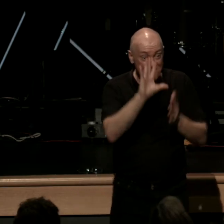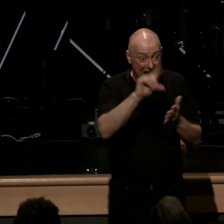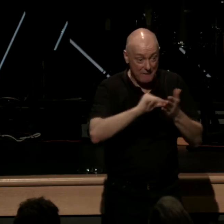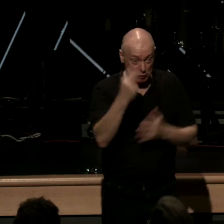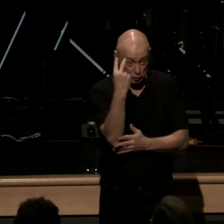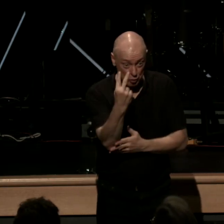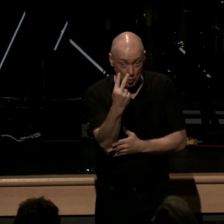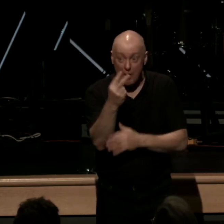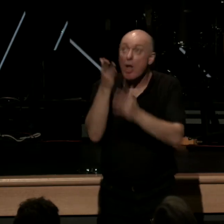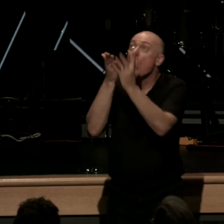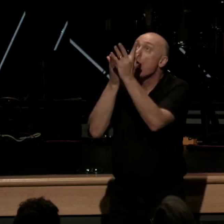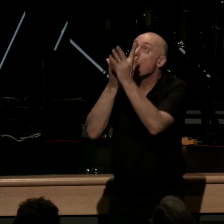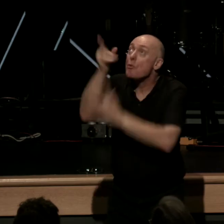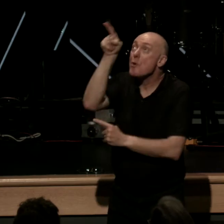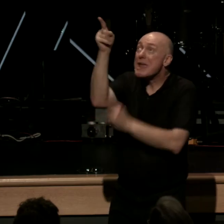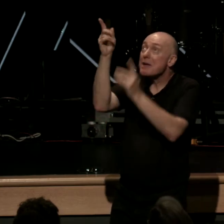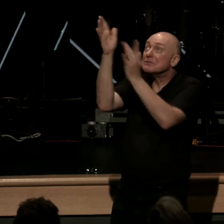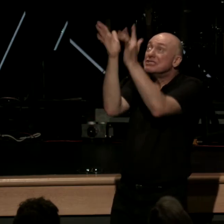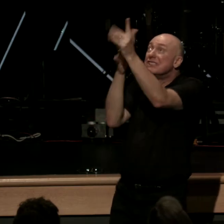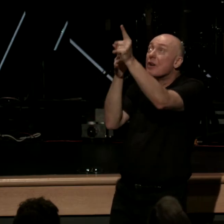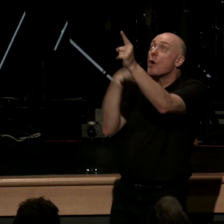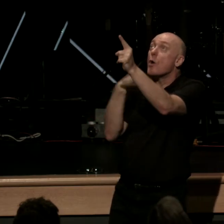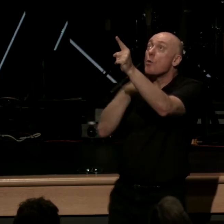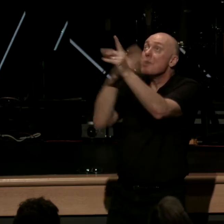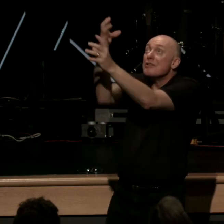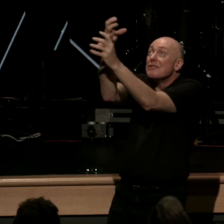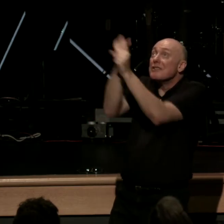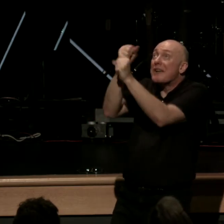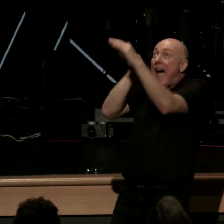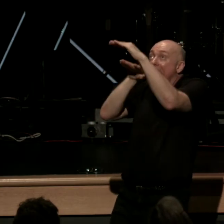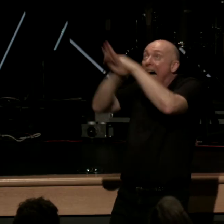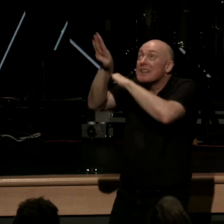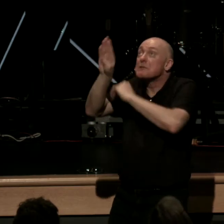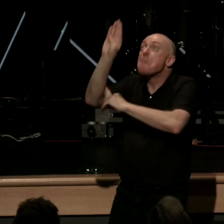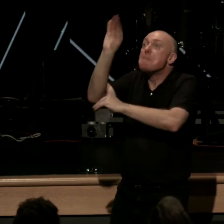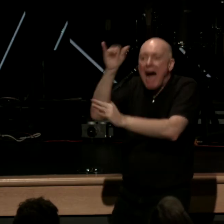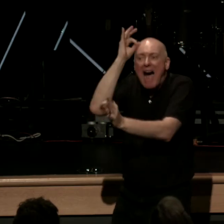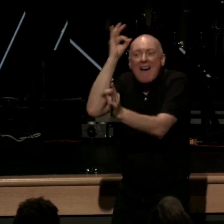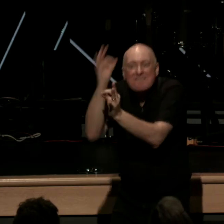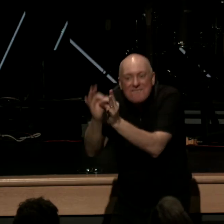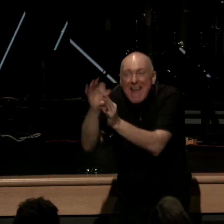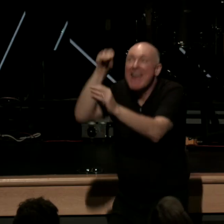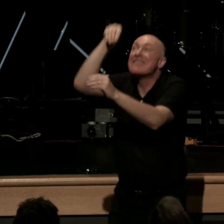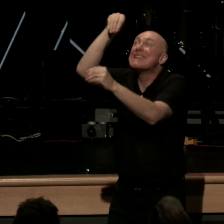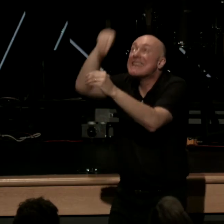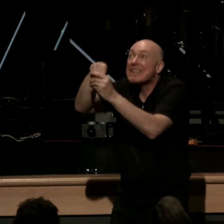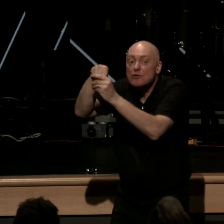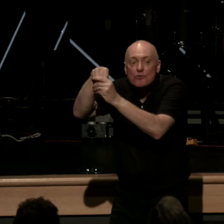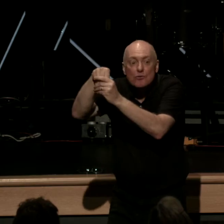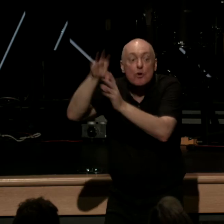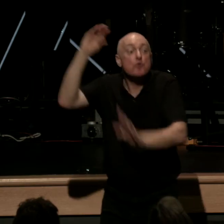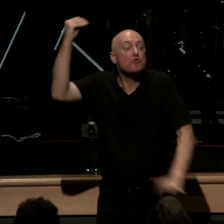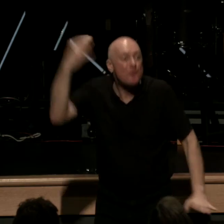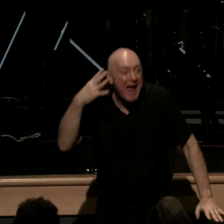through him through Christ we have also obtained access by faith into this grace in which we